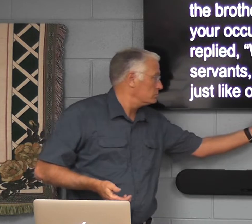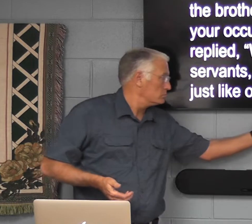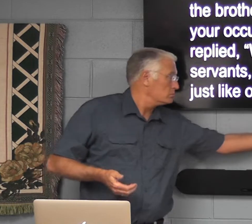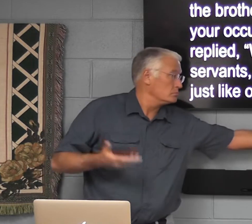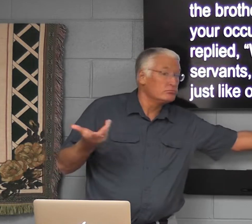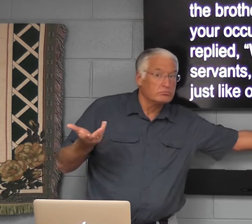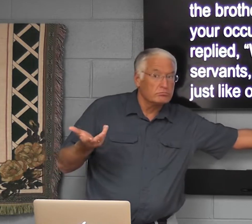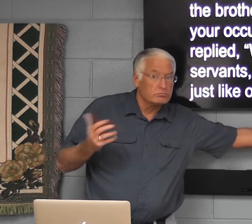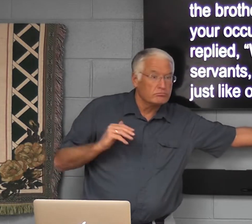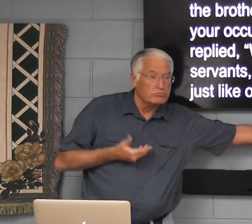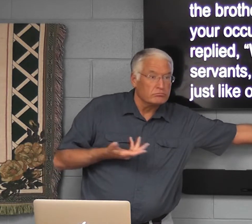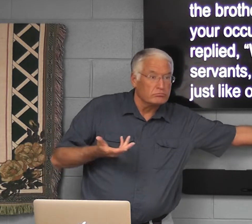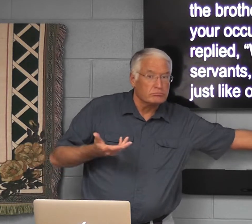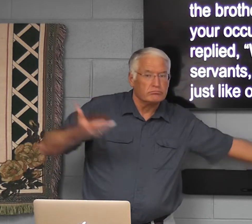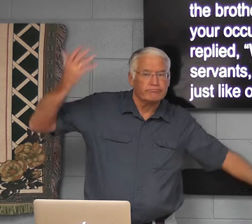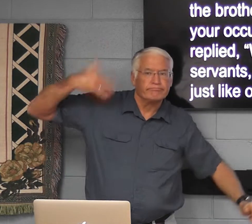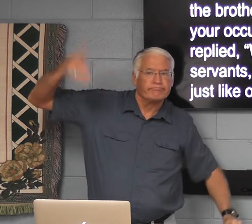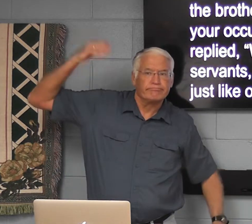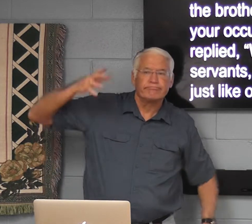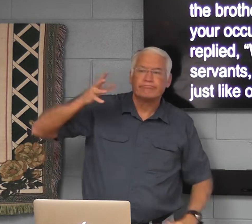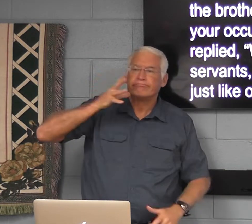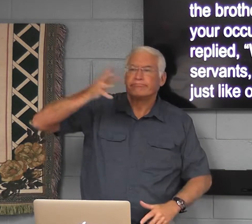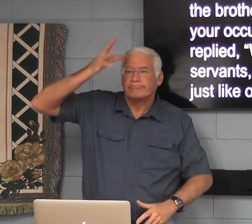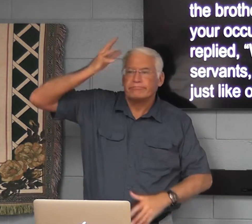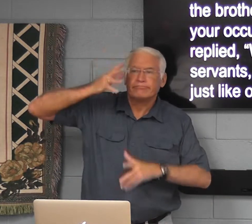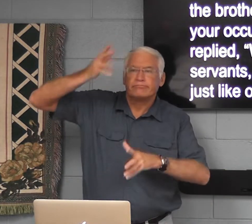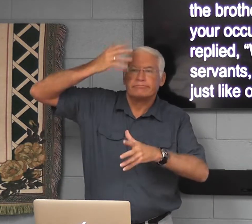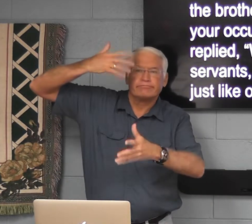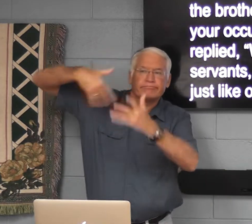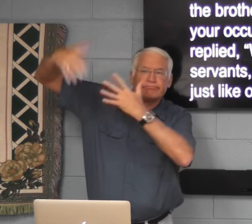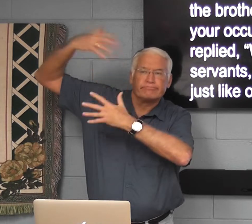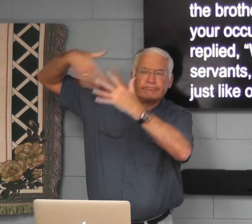ancestors, generations before.